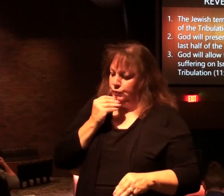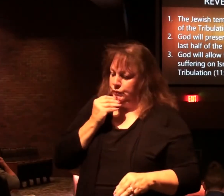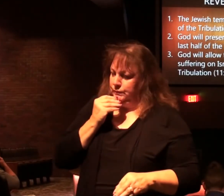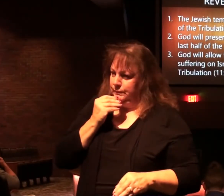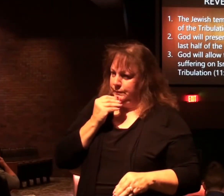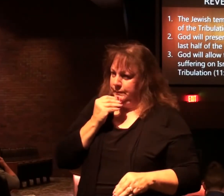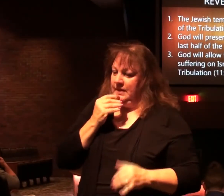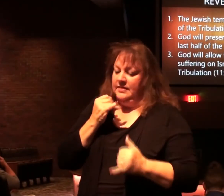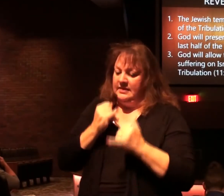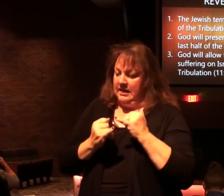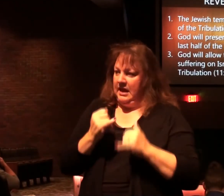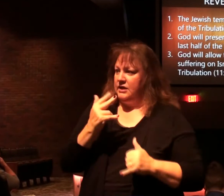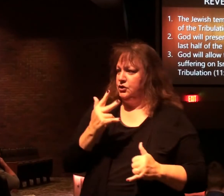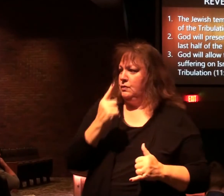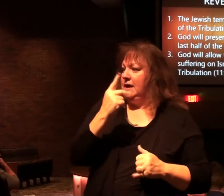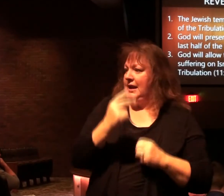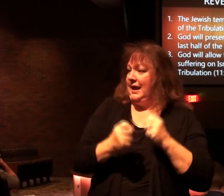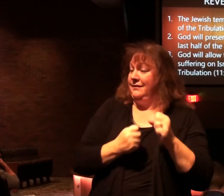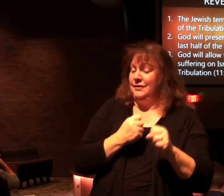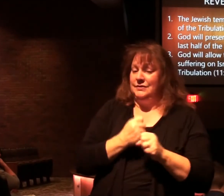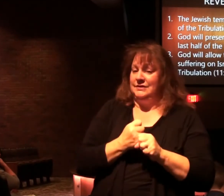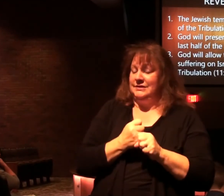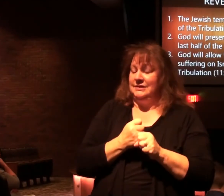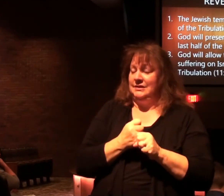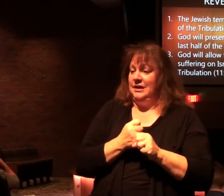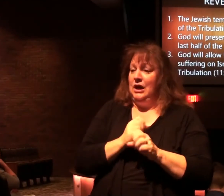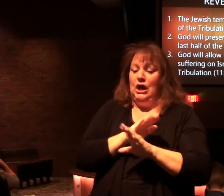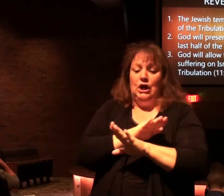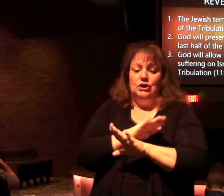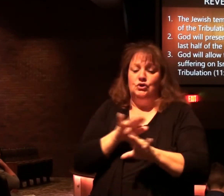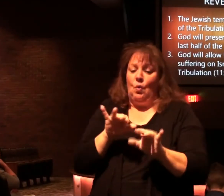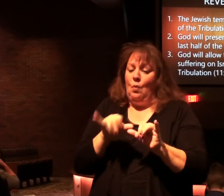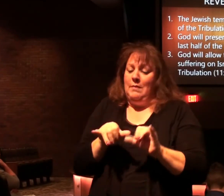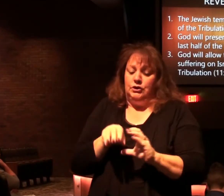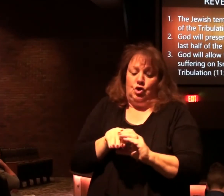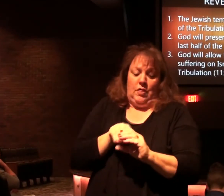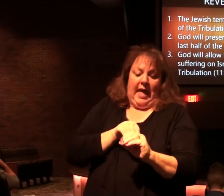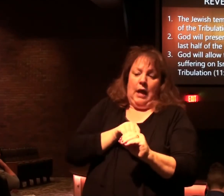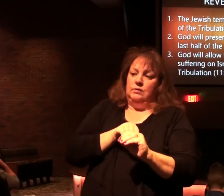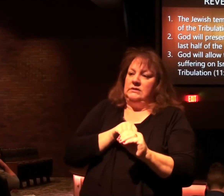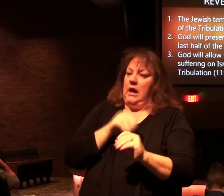That's what was indicated when he said, don't measure the outer court.